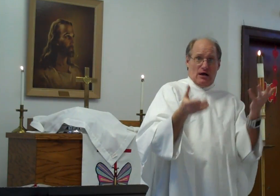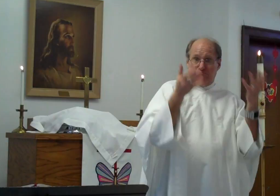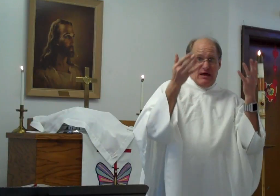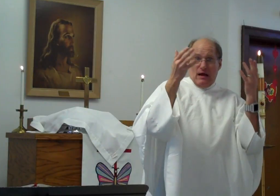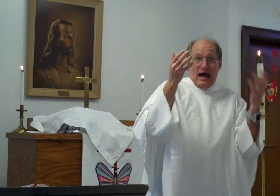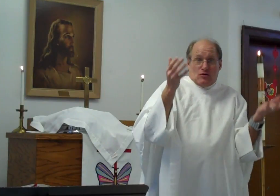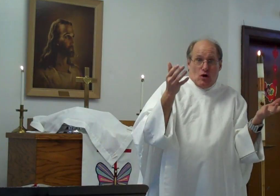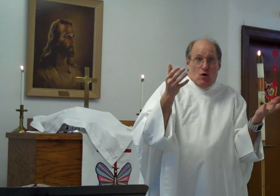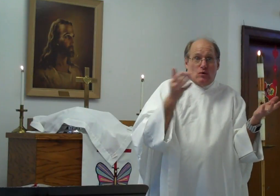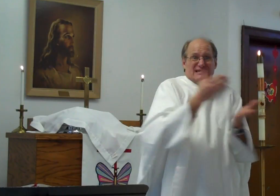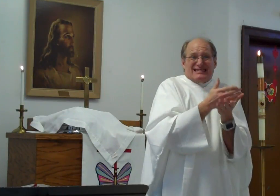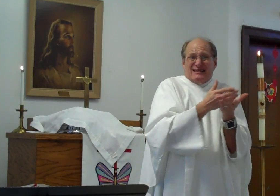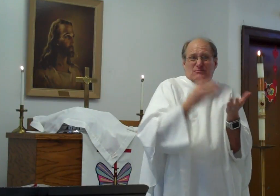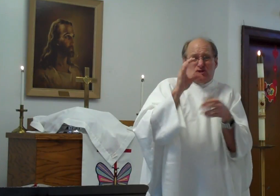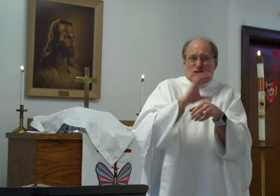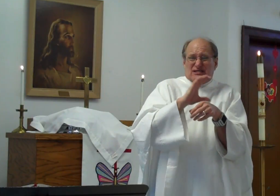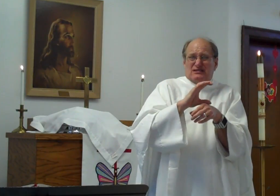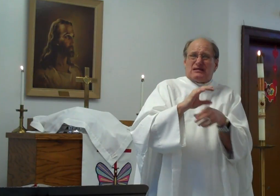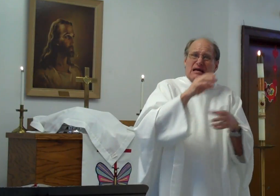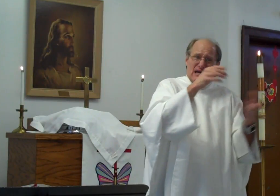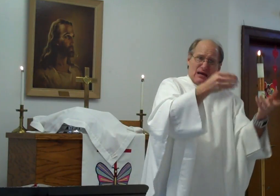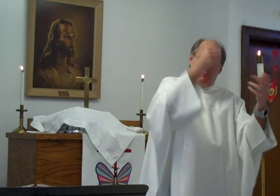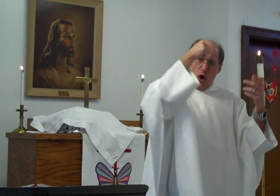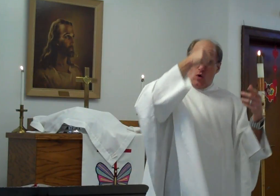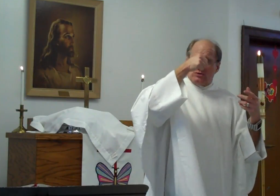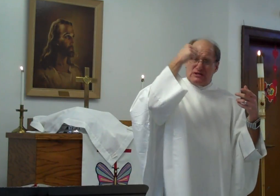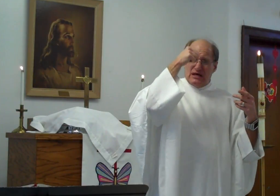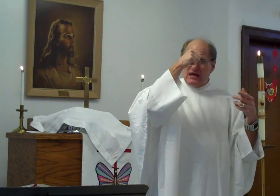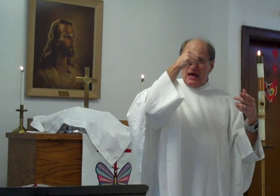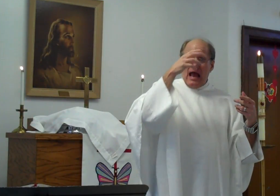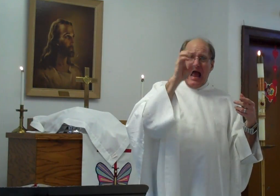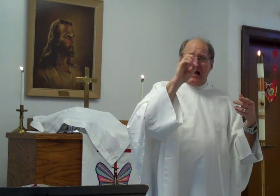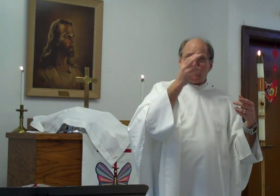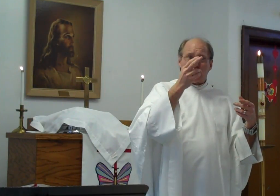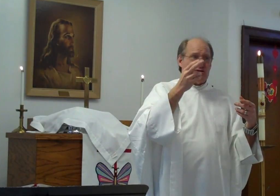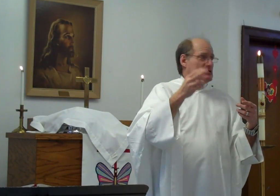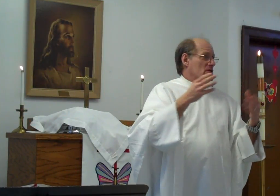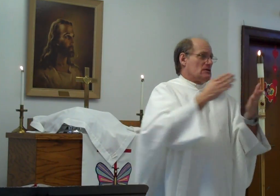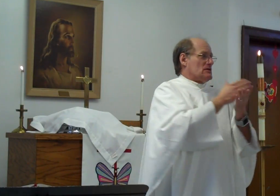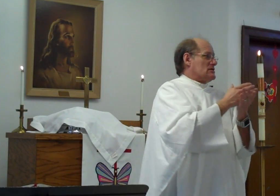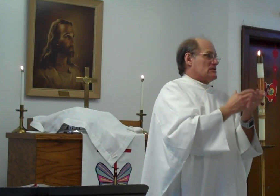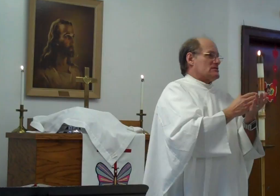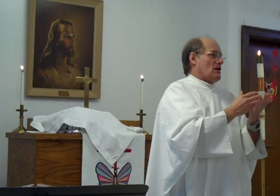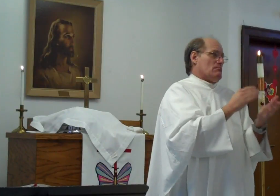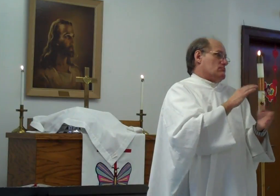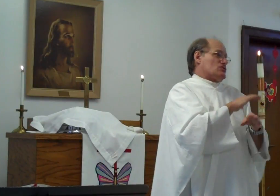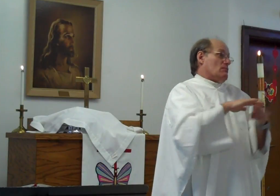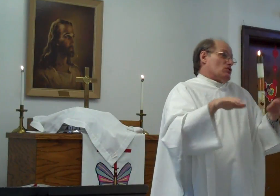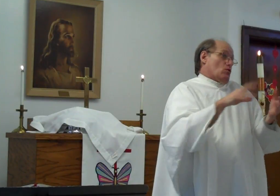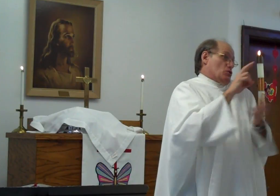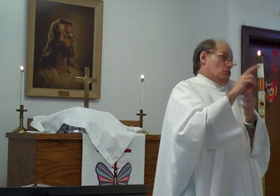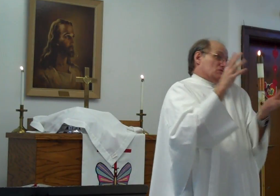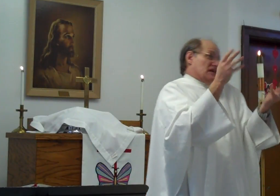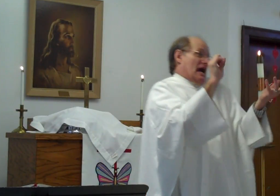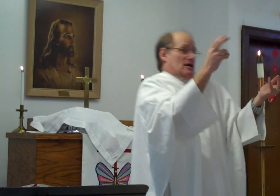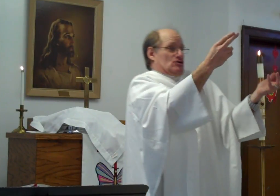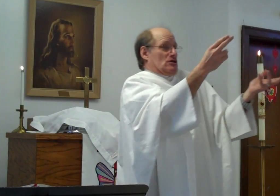I don't know, some churches impose ash. Bethany will, yeah. Some don't use the ash,